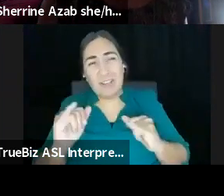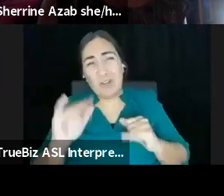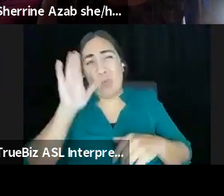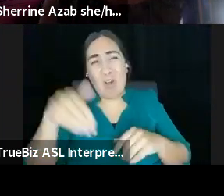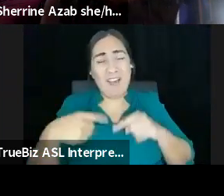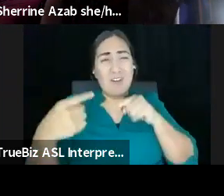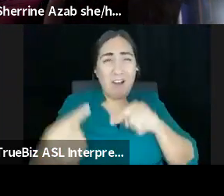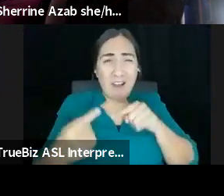the way.